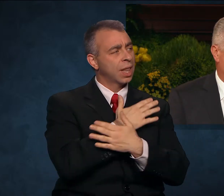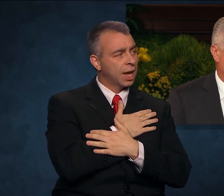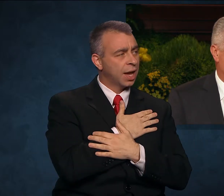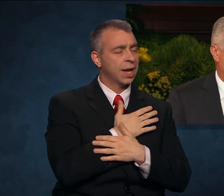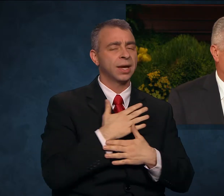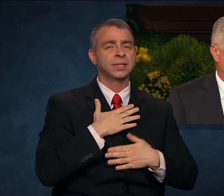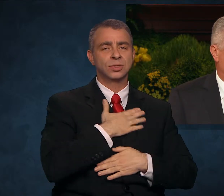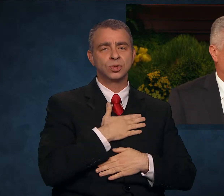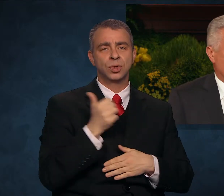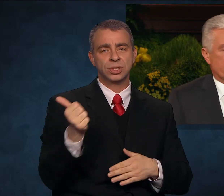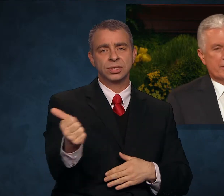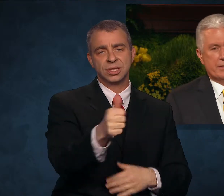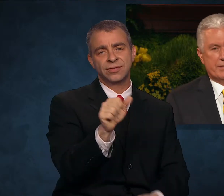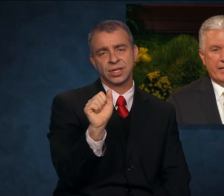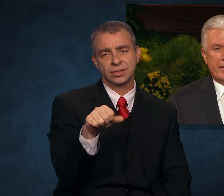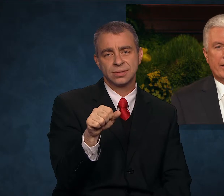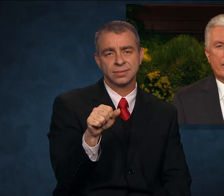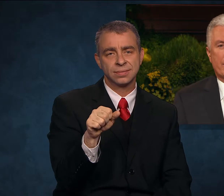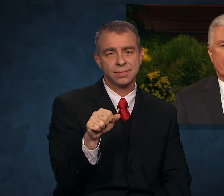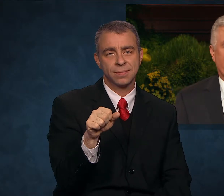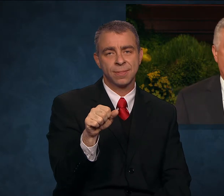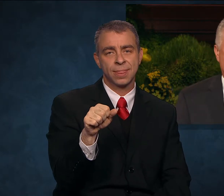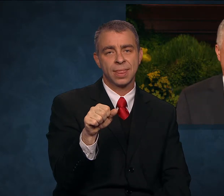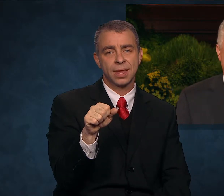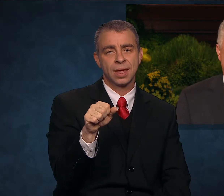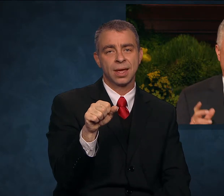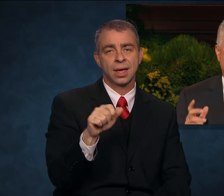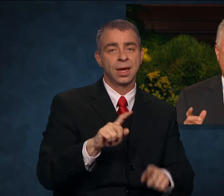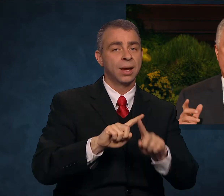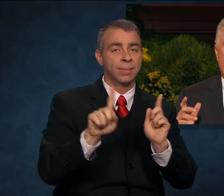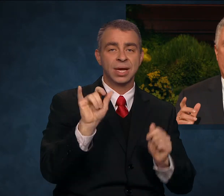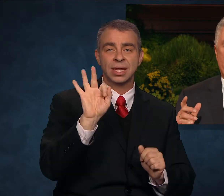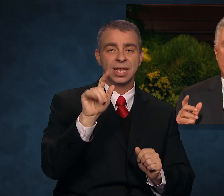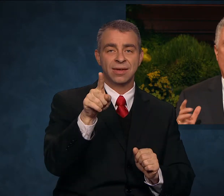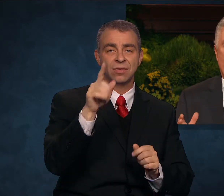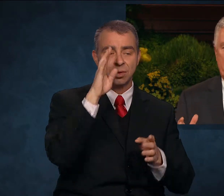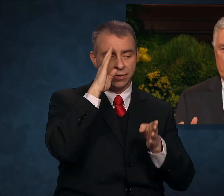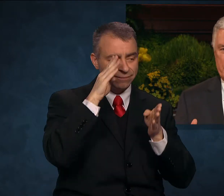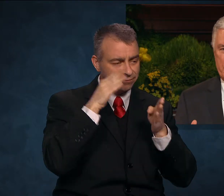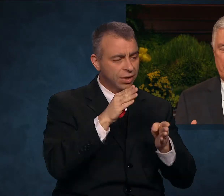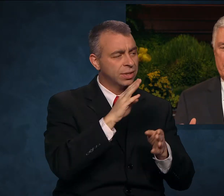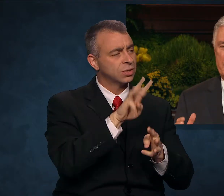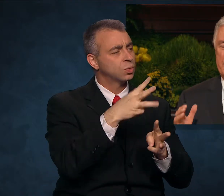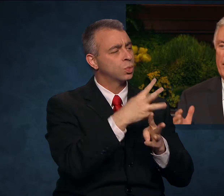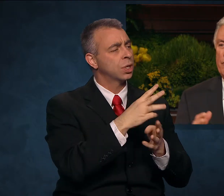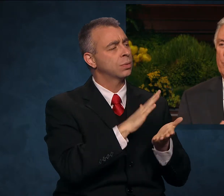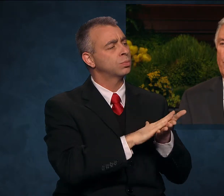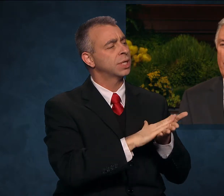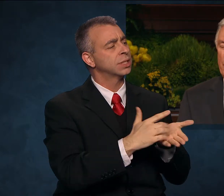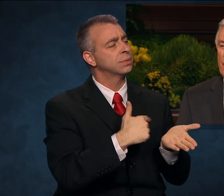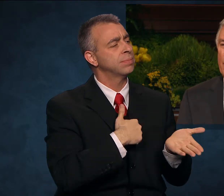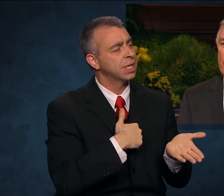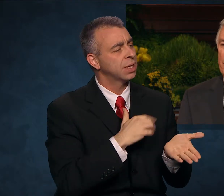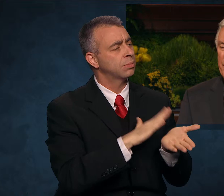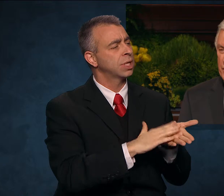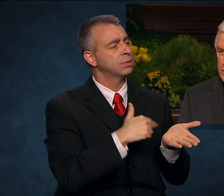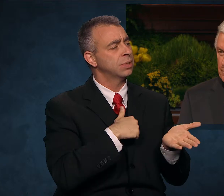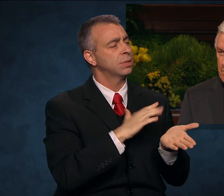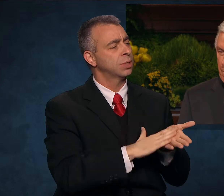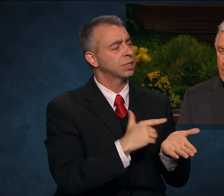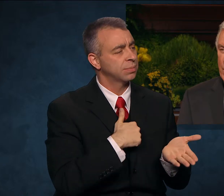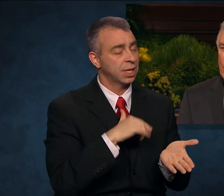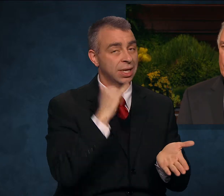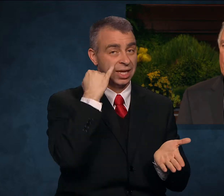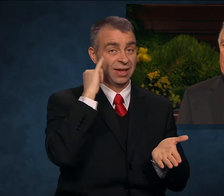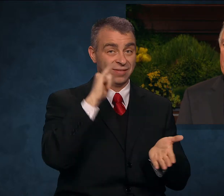But when seeking the gain and the praise of the world is a central part of our motivation,